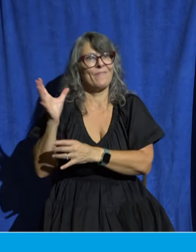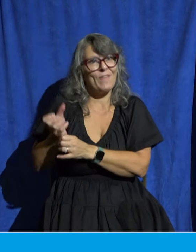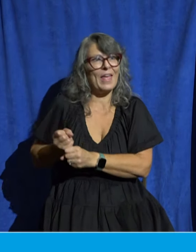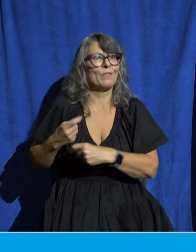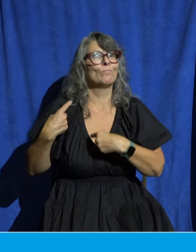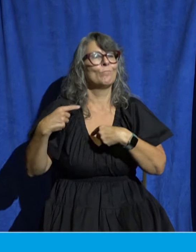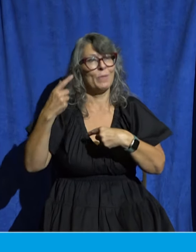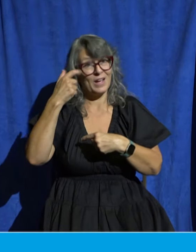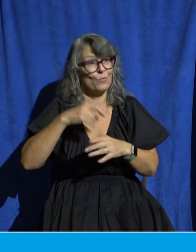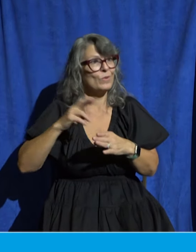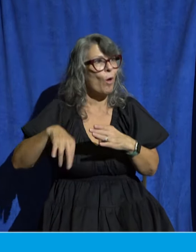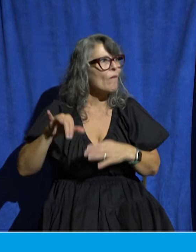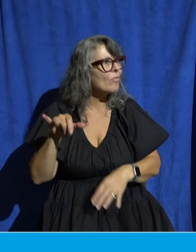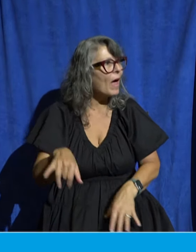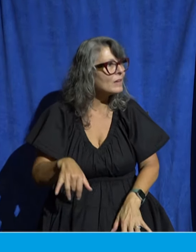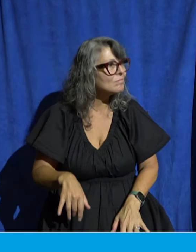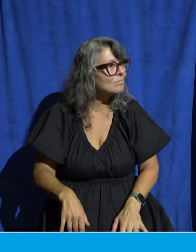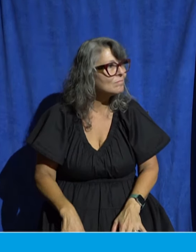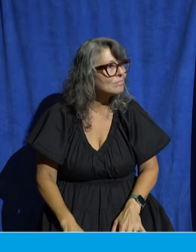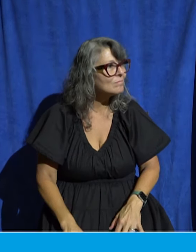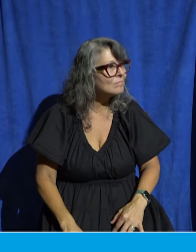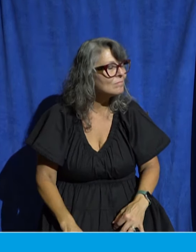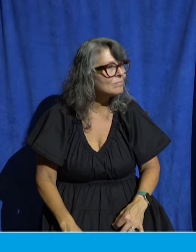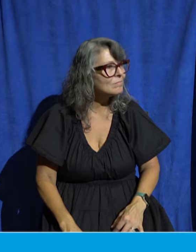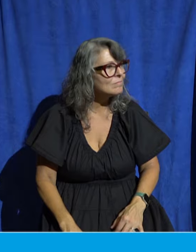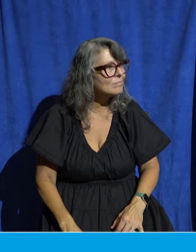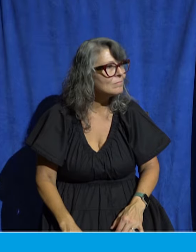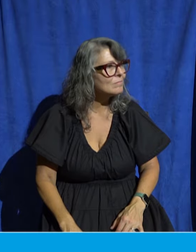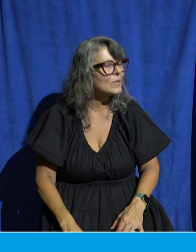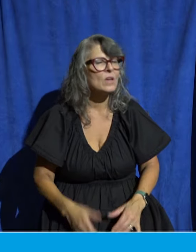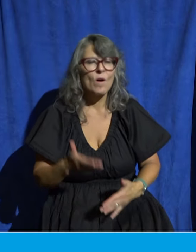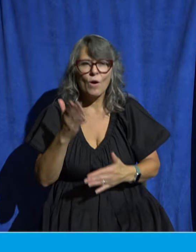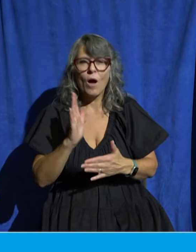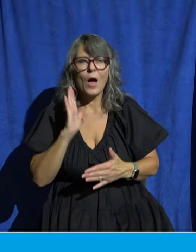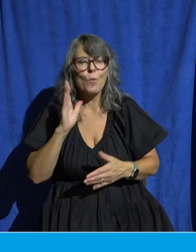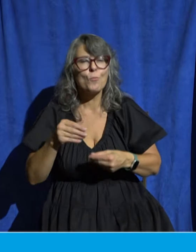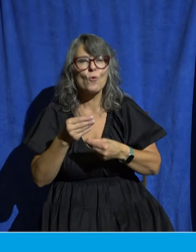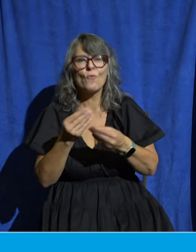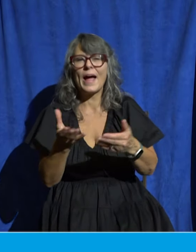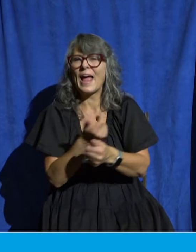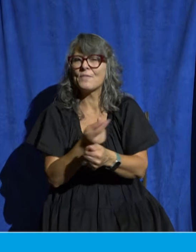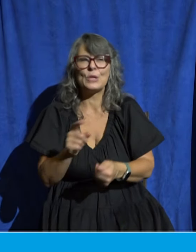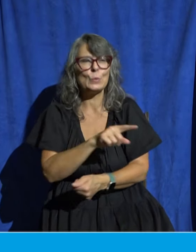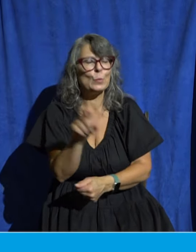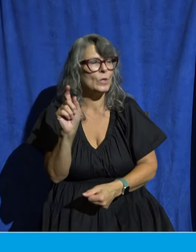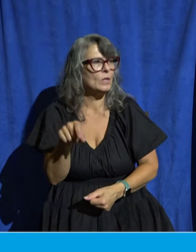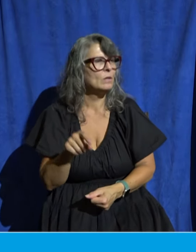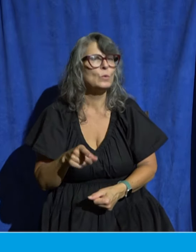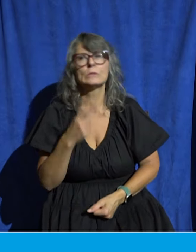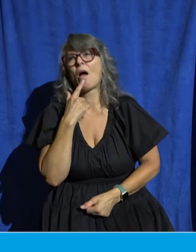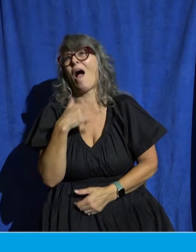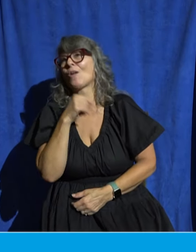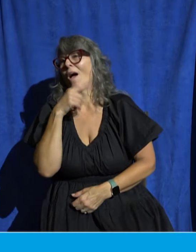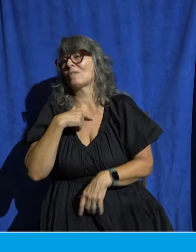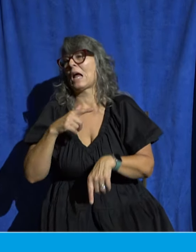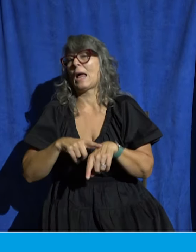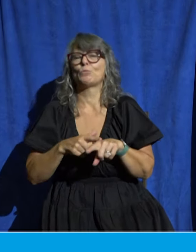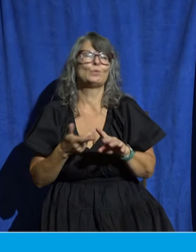to have any experience God gives you everything you need you might say I don't have time to serve but here's the thing there are